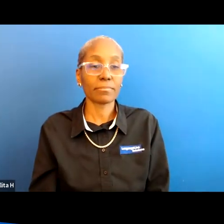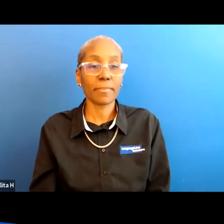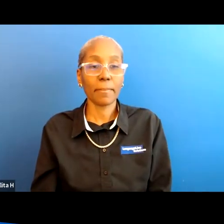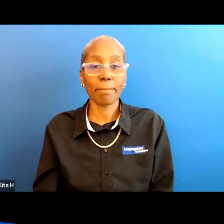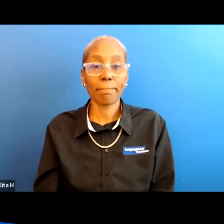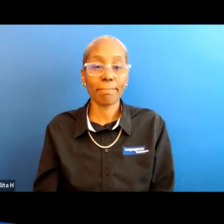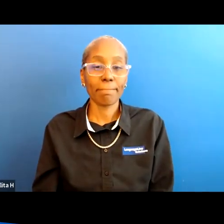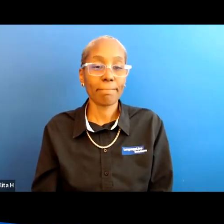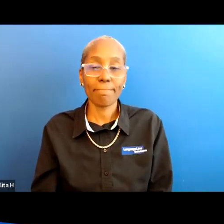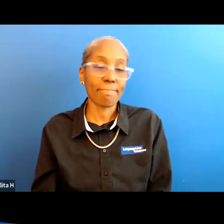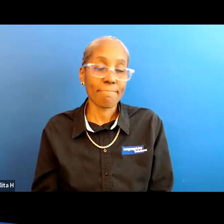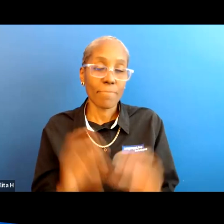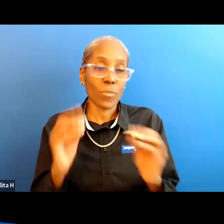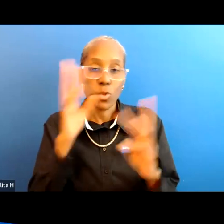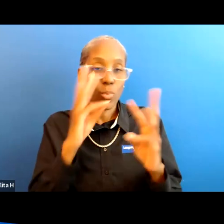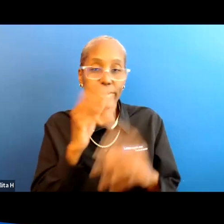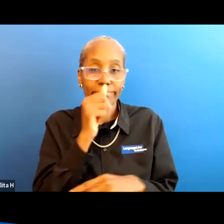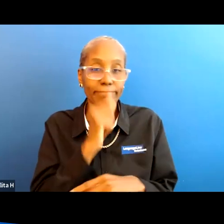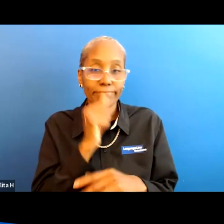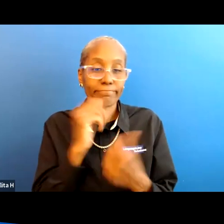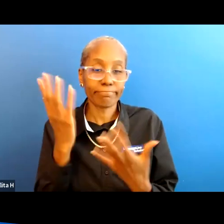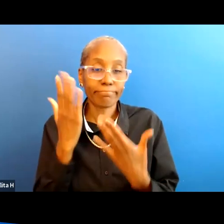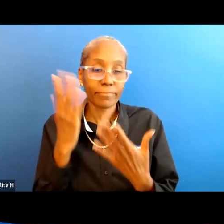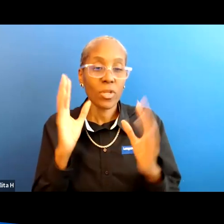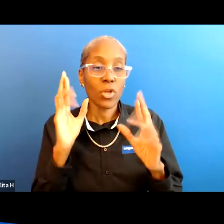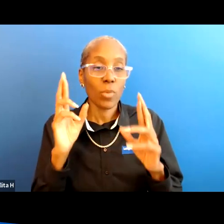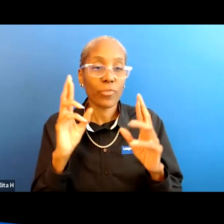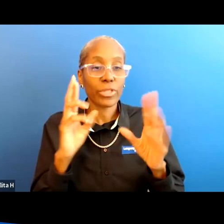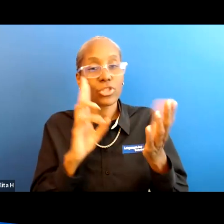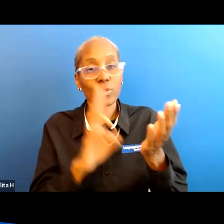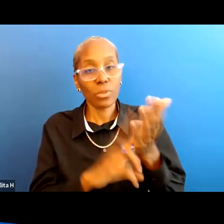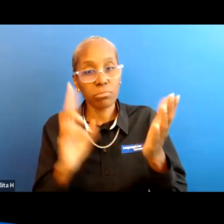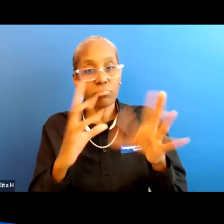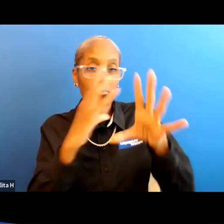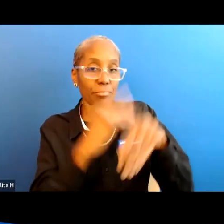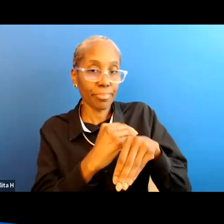no worries just hang in there hopefully she'll log off and come back on